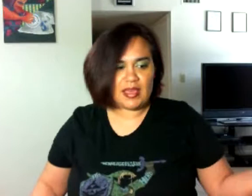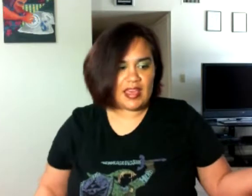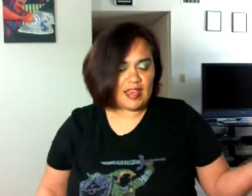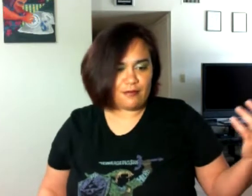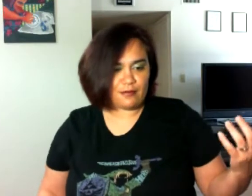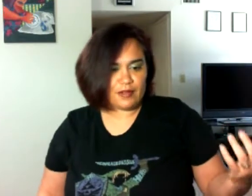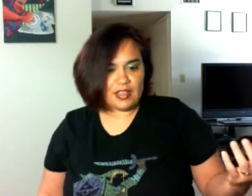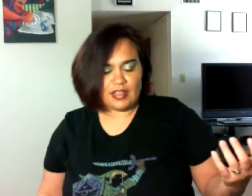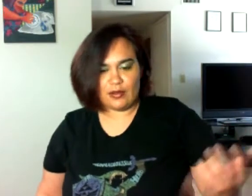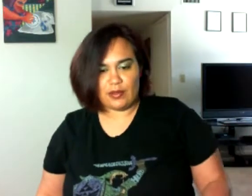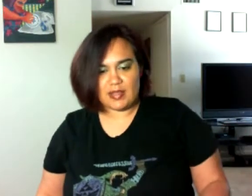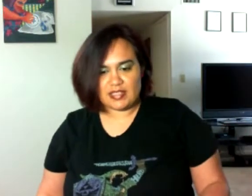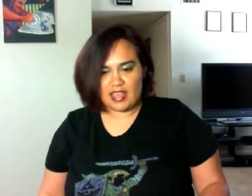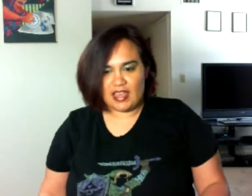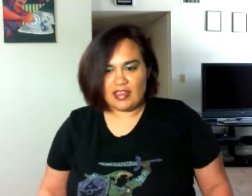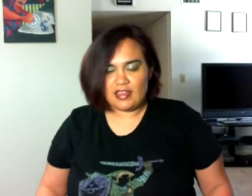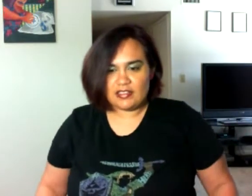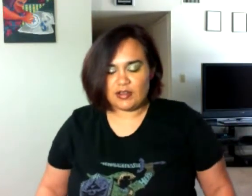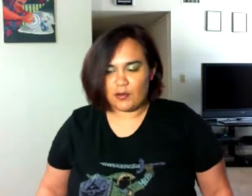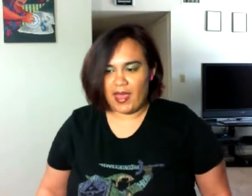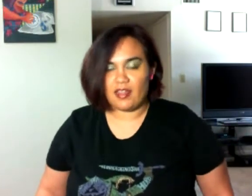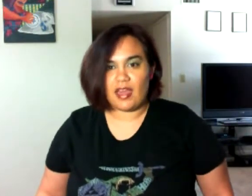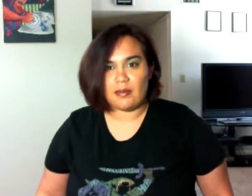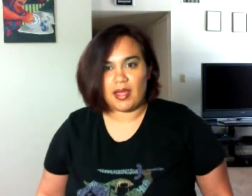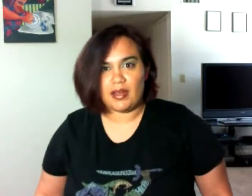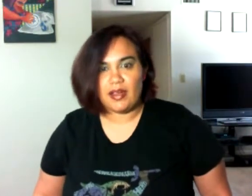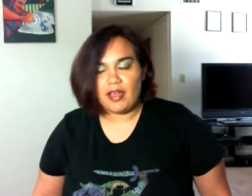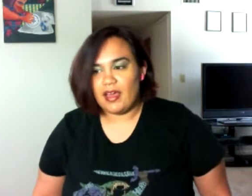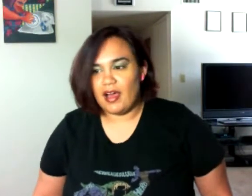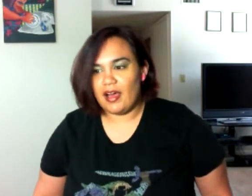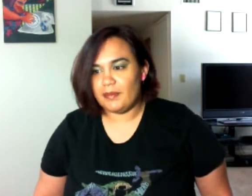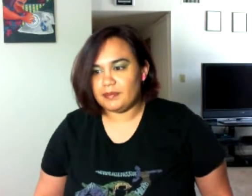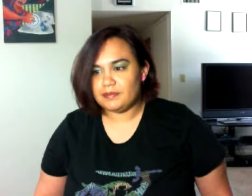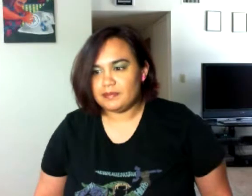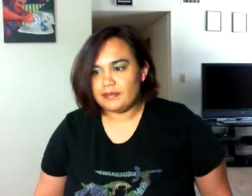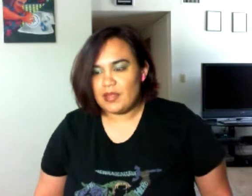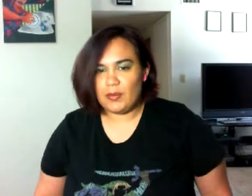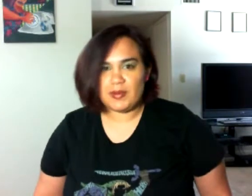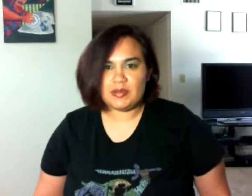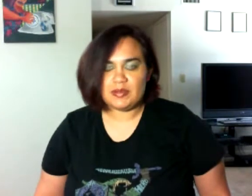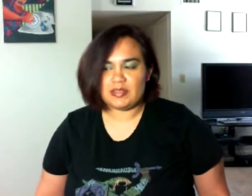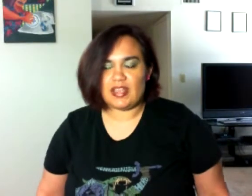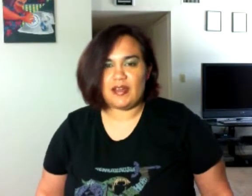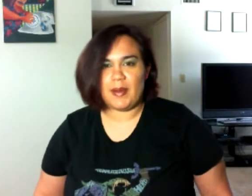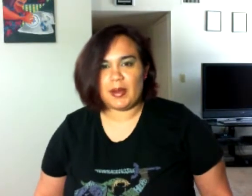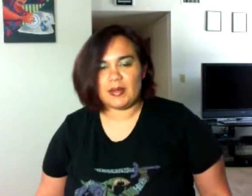if, you know, there was a silverback linebacker, um, we would care about gorillas